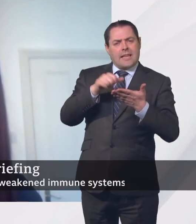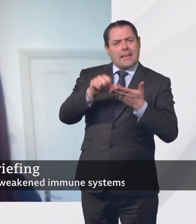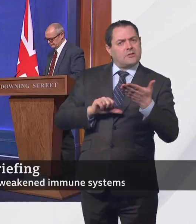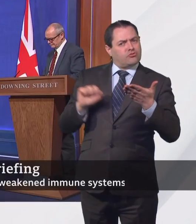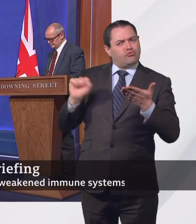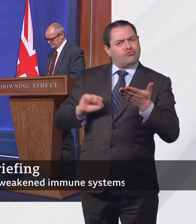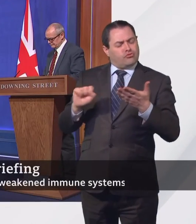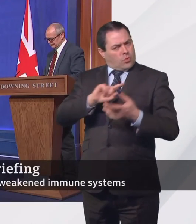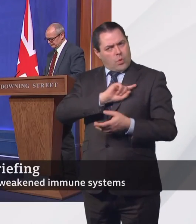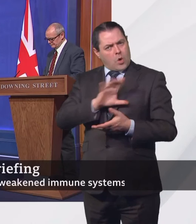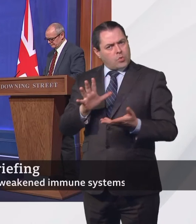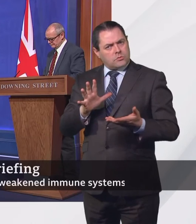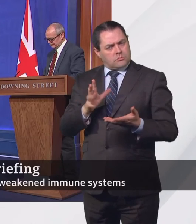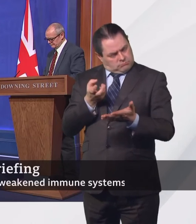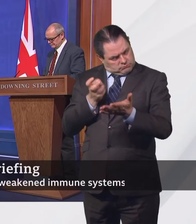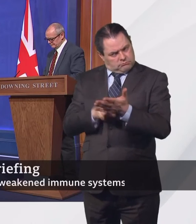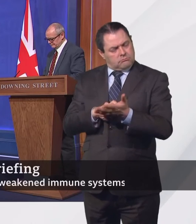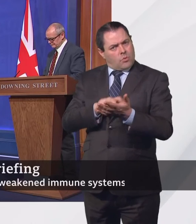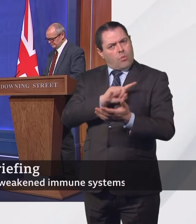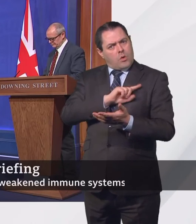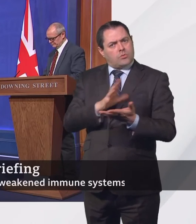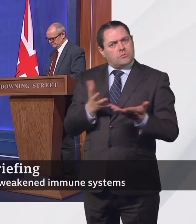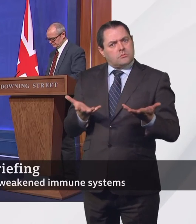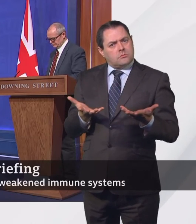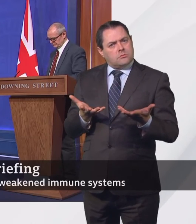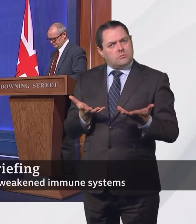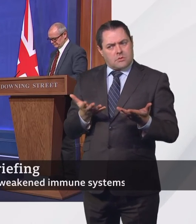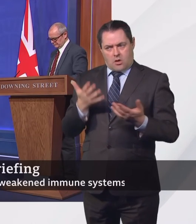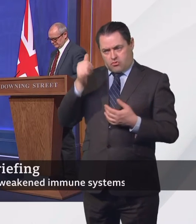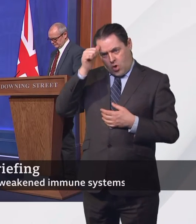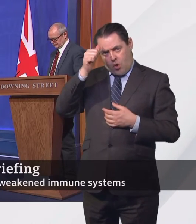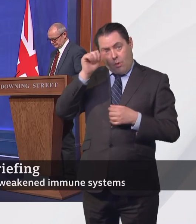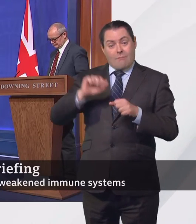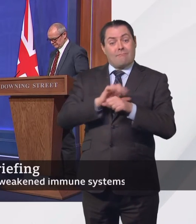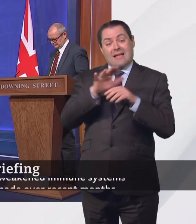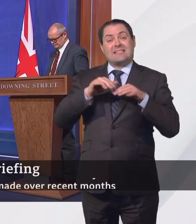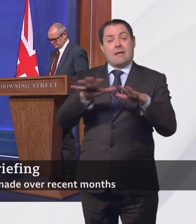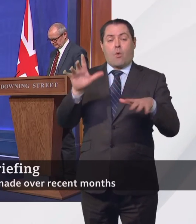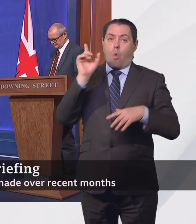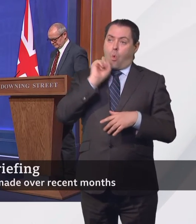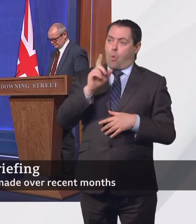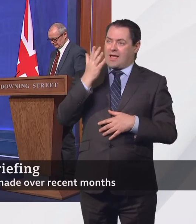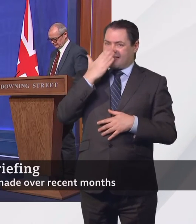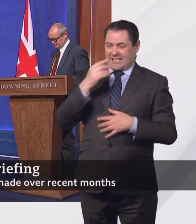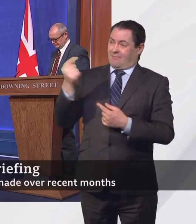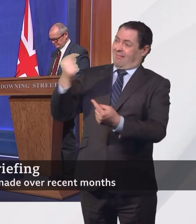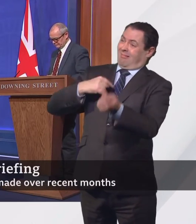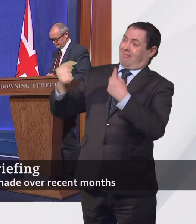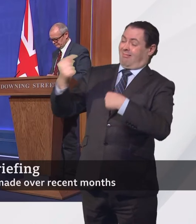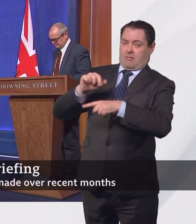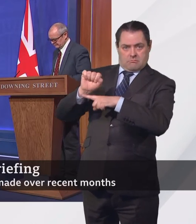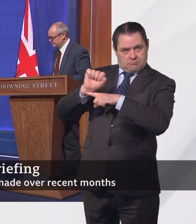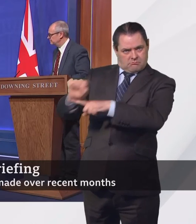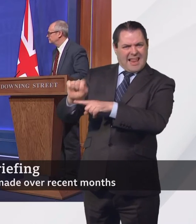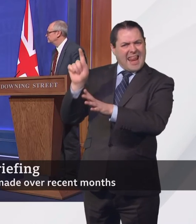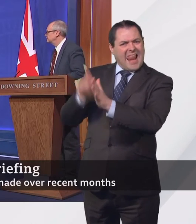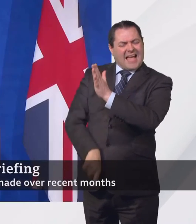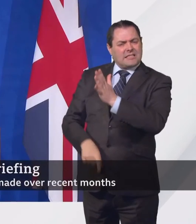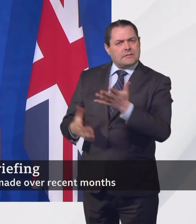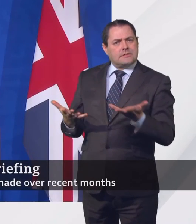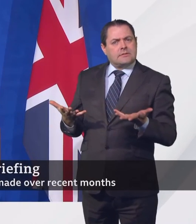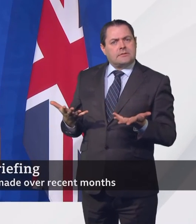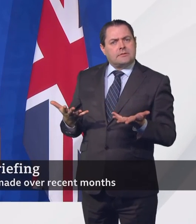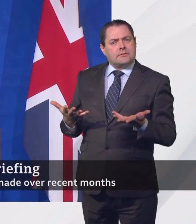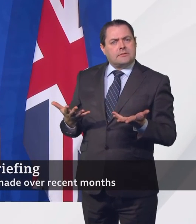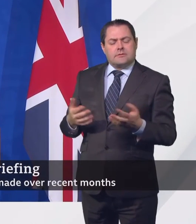what is your response, Prime Minister, to concerns that throughout the pandemic the UK has been slow to secure our borders from cases coming in from abroad? Thank you.